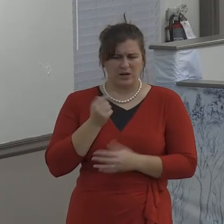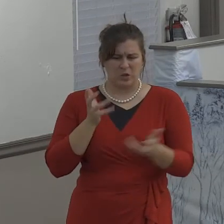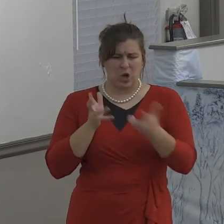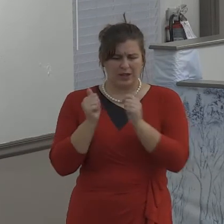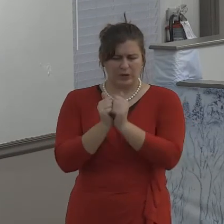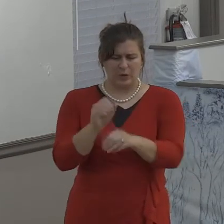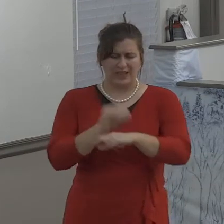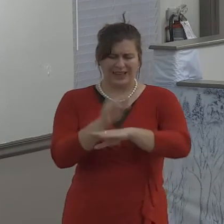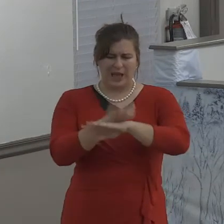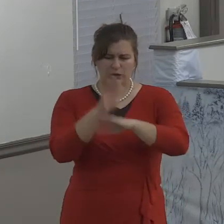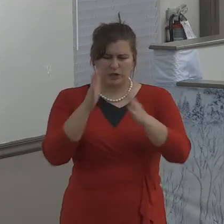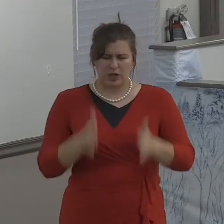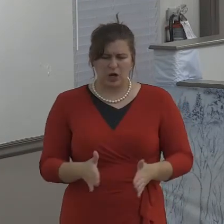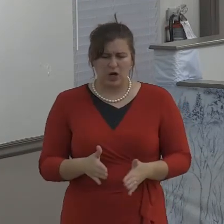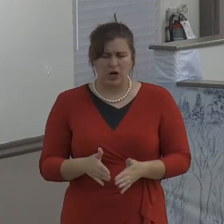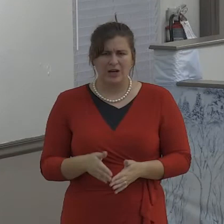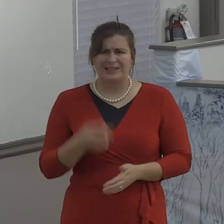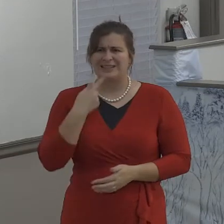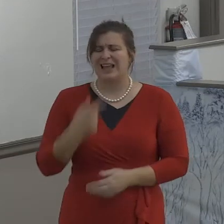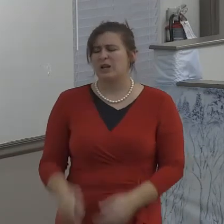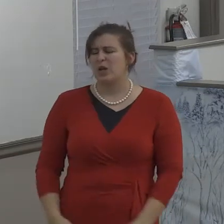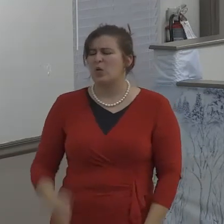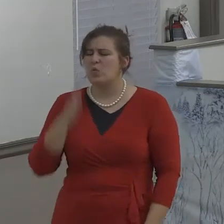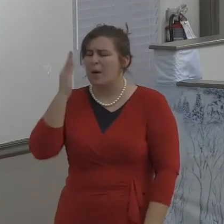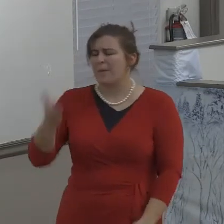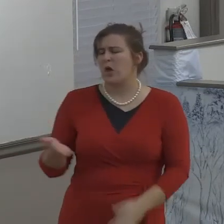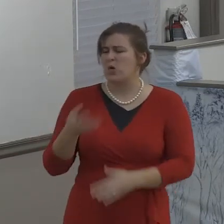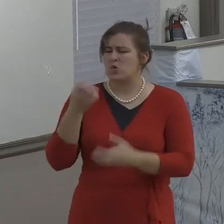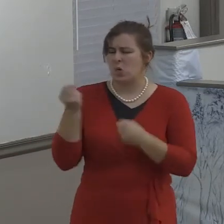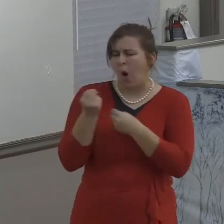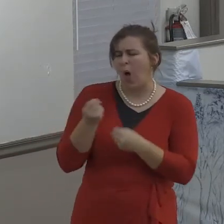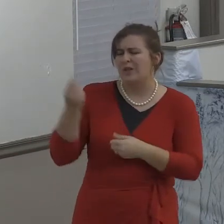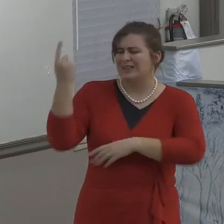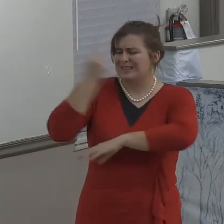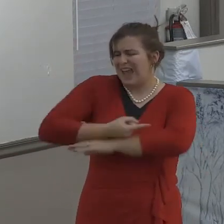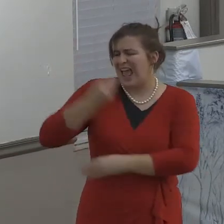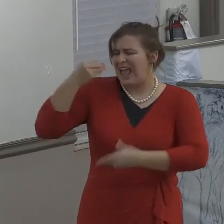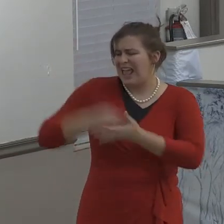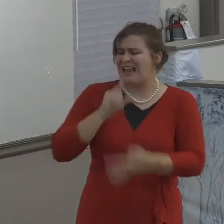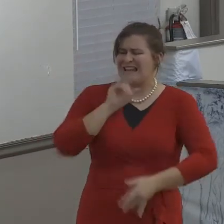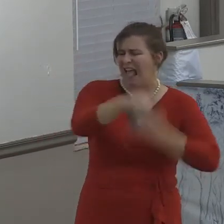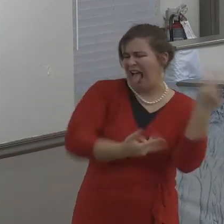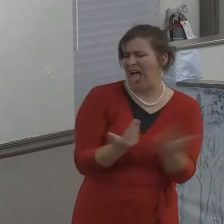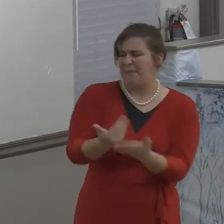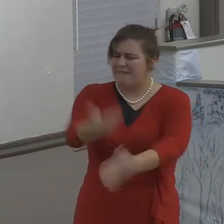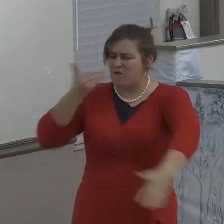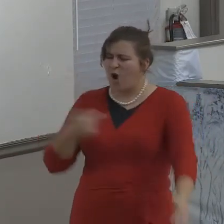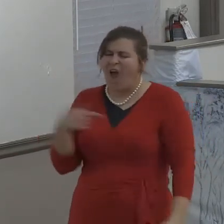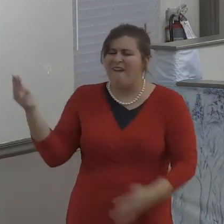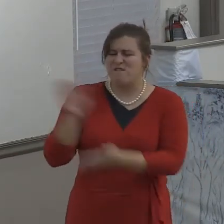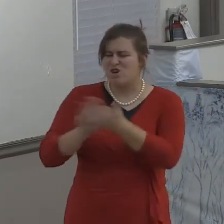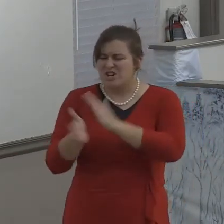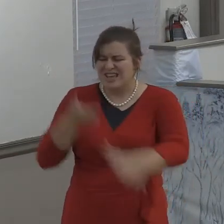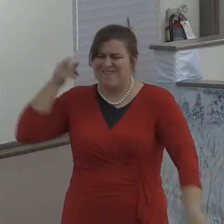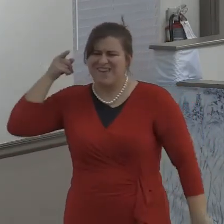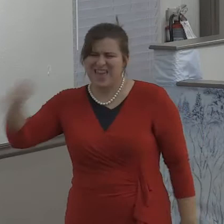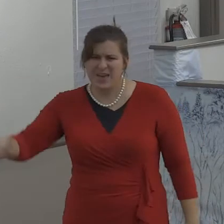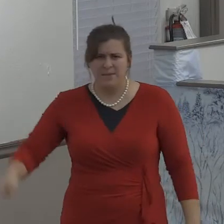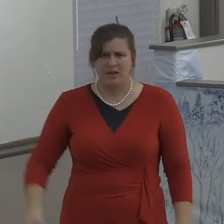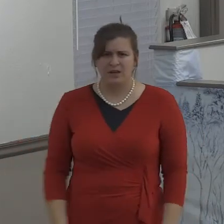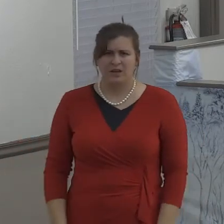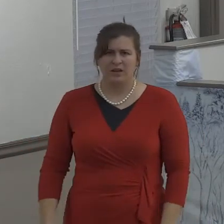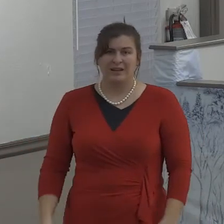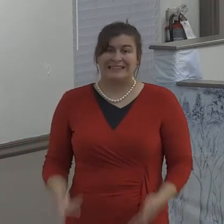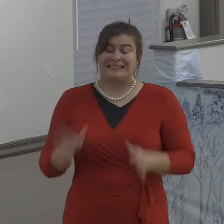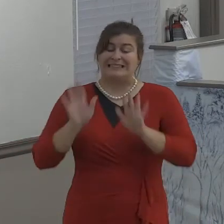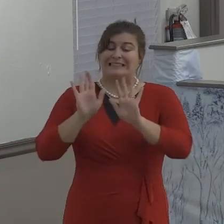Well you someone says someone don't care I don't care how much he or she apologizes I don't care what he or she